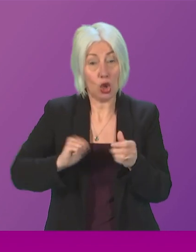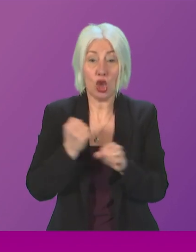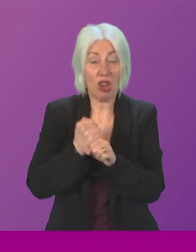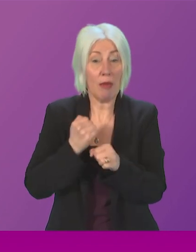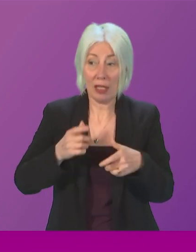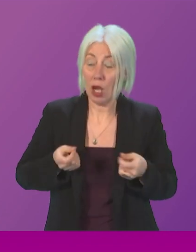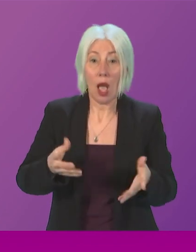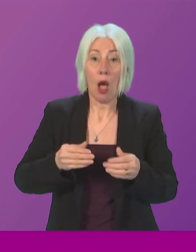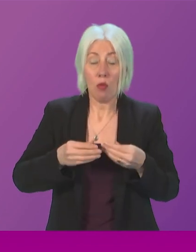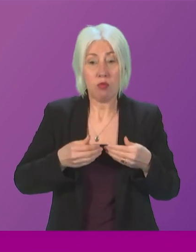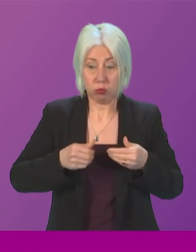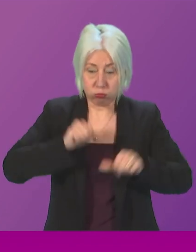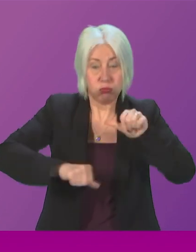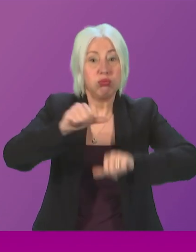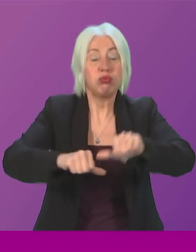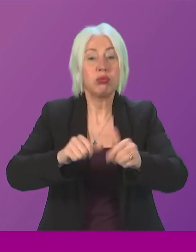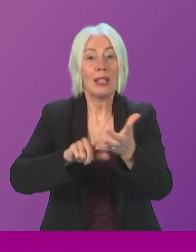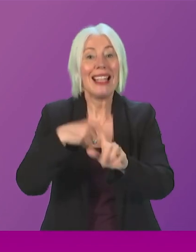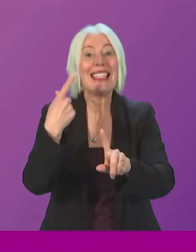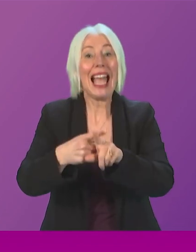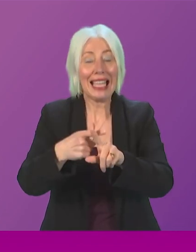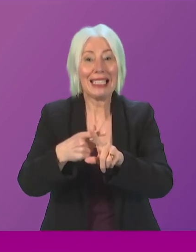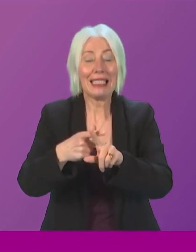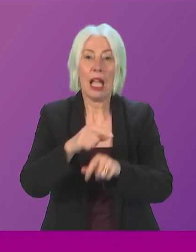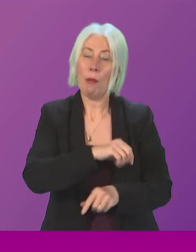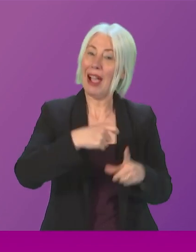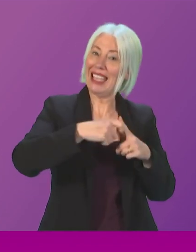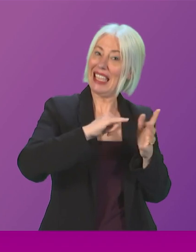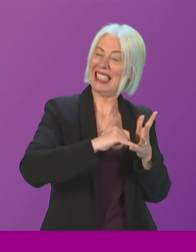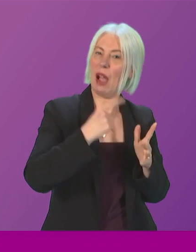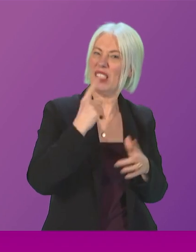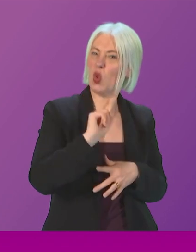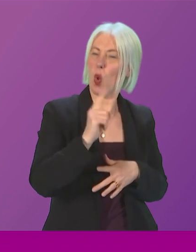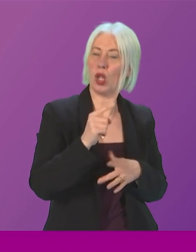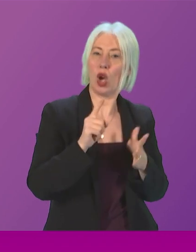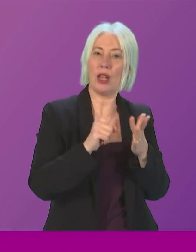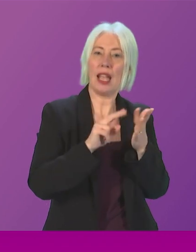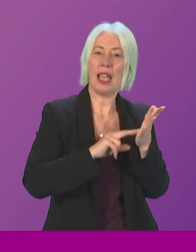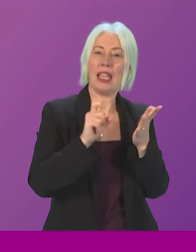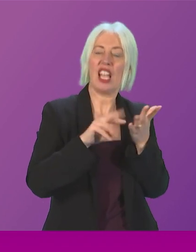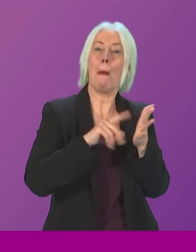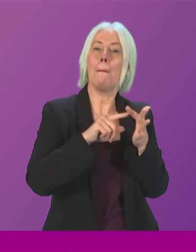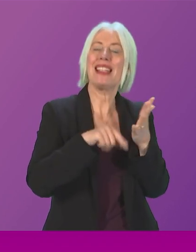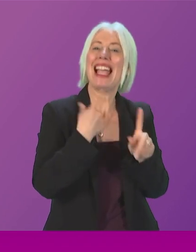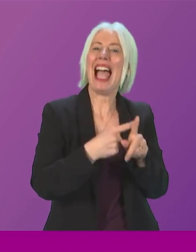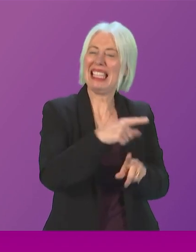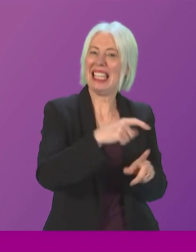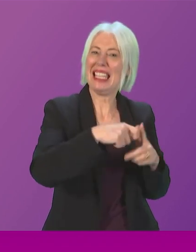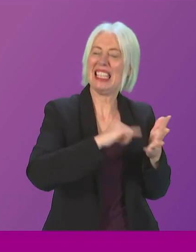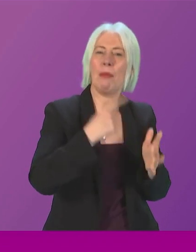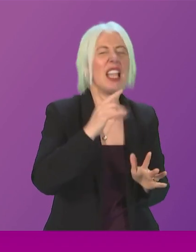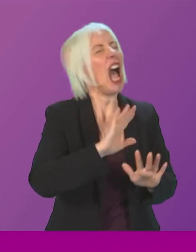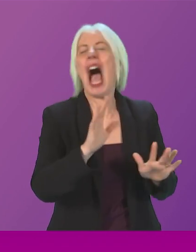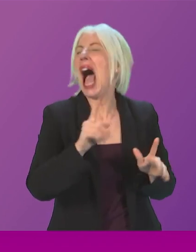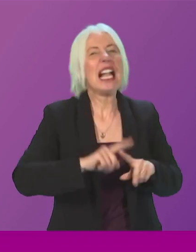progressive taxation. What does Keir Starmer say when it came to income tax? For the top 5% of earners. He said we're in a